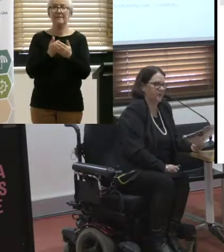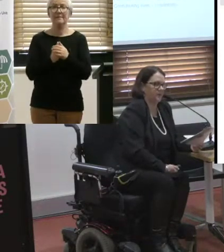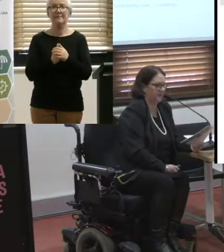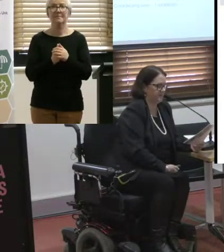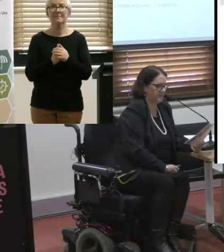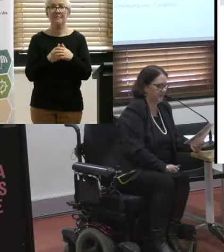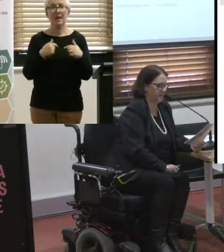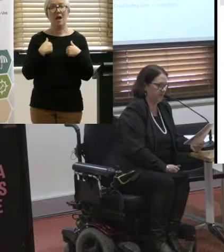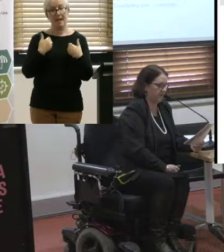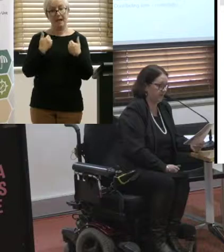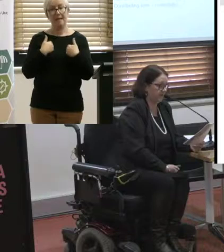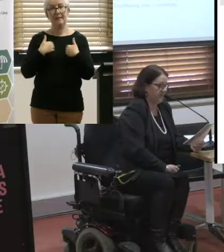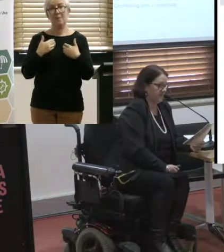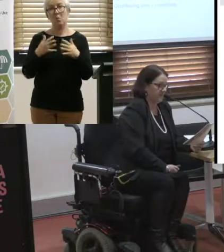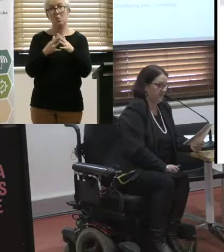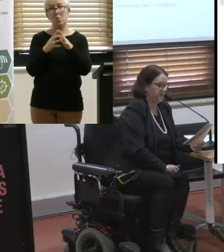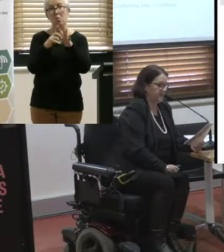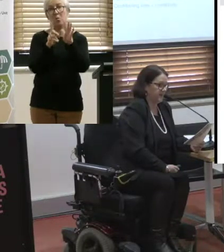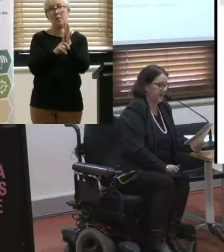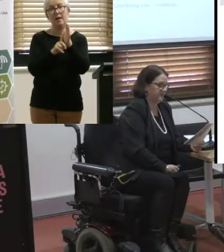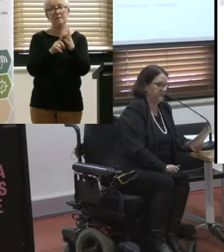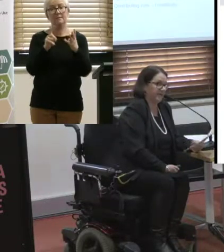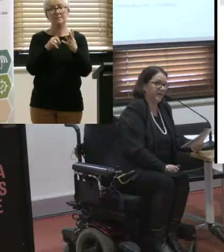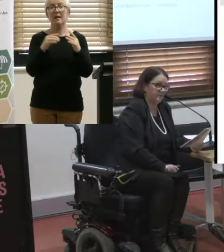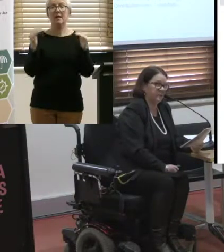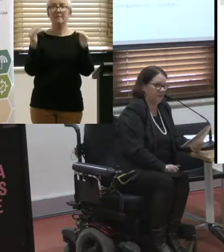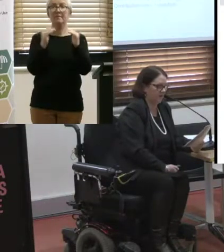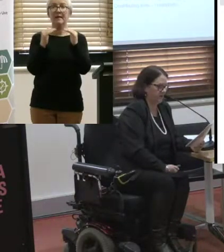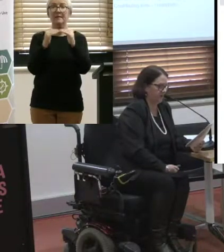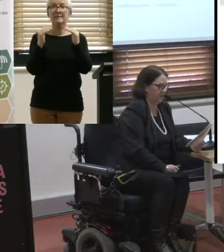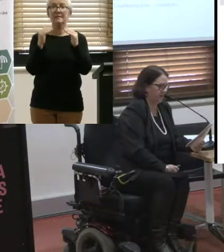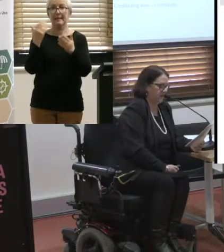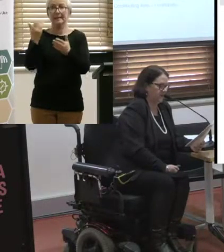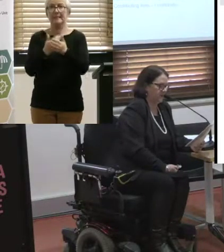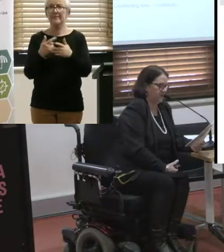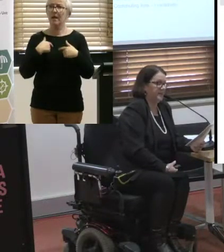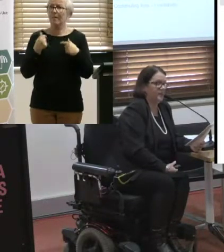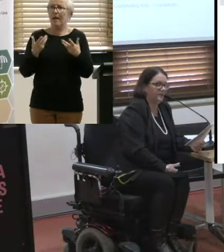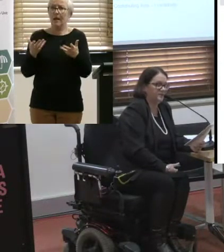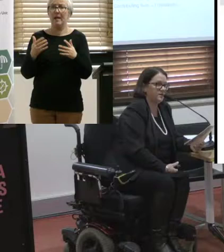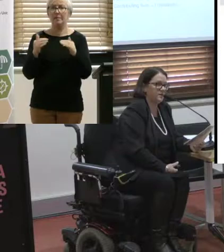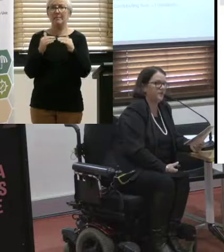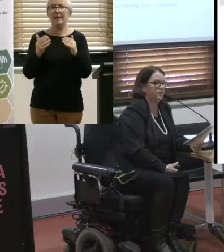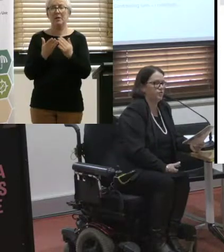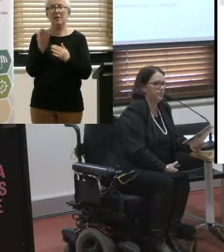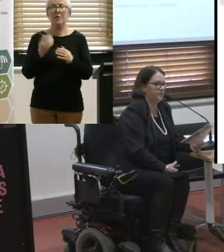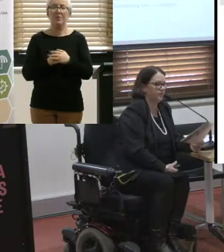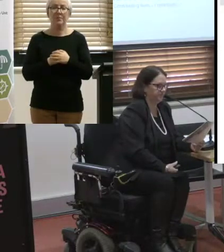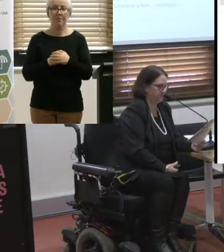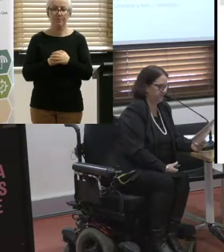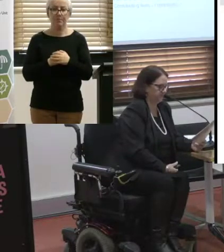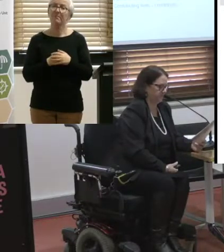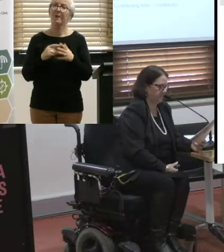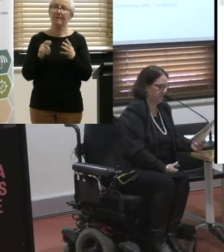You know, it's just a no-brainer. Fairness and safety. I get a fair go. Contributing lives. I can contribute.